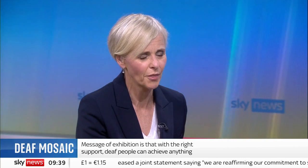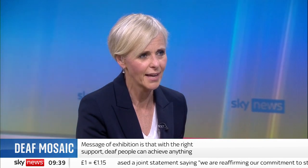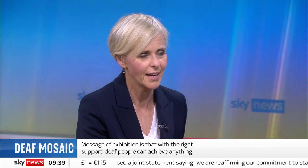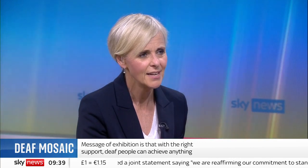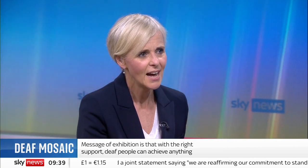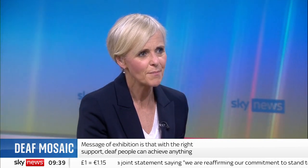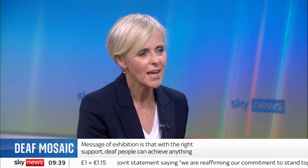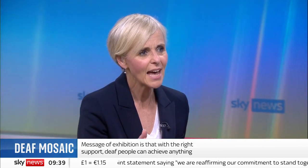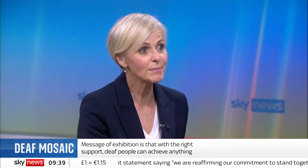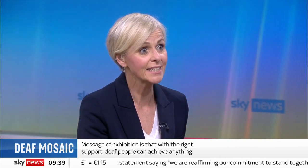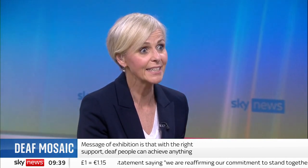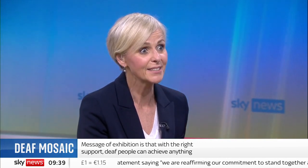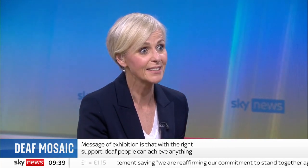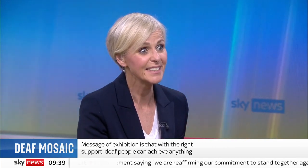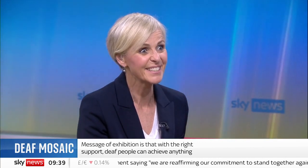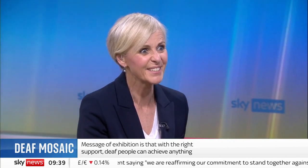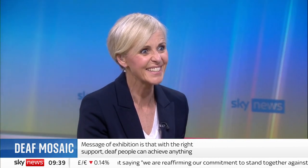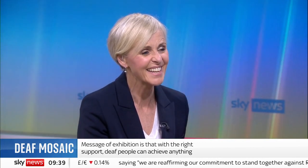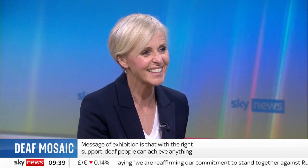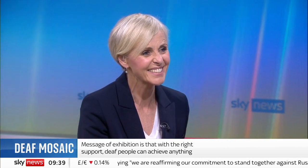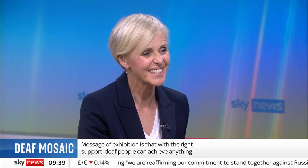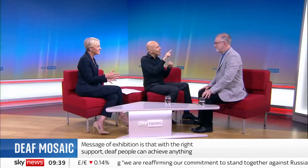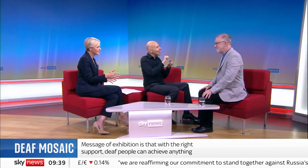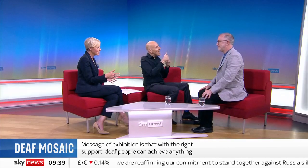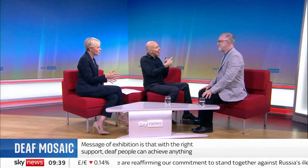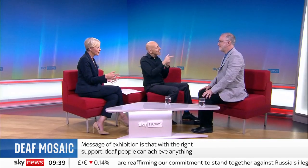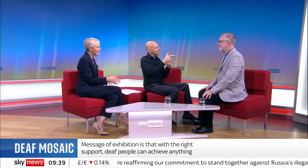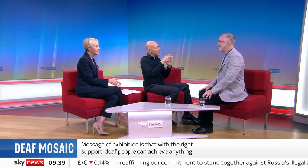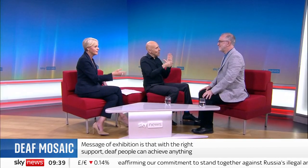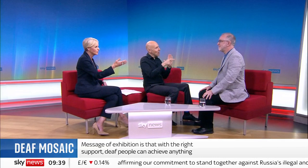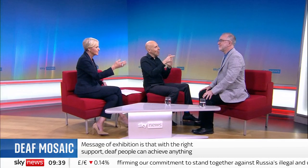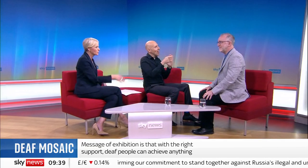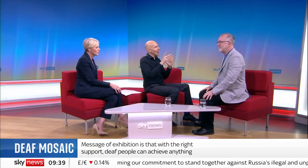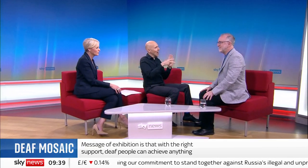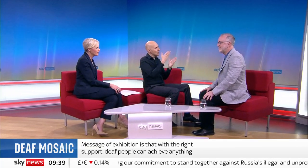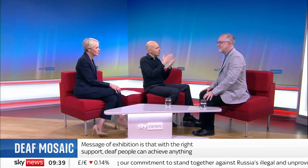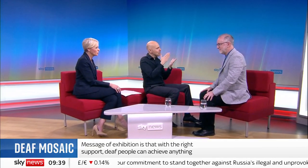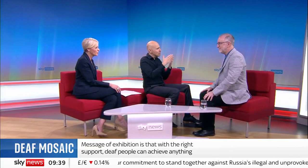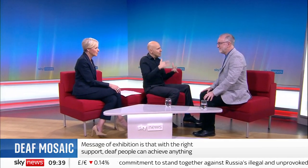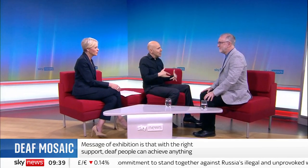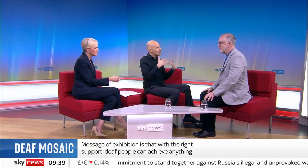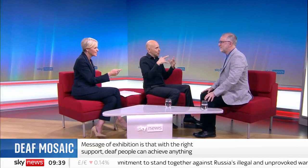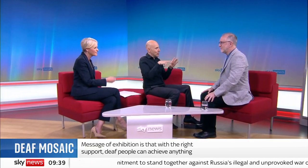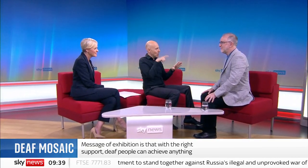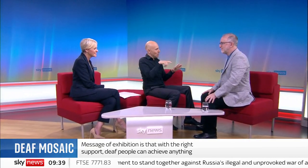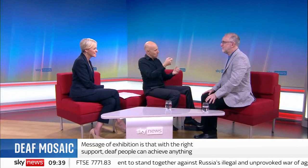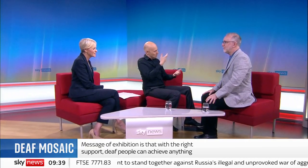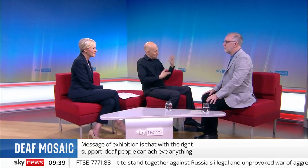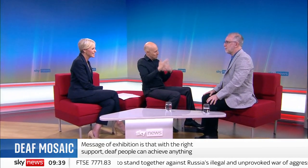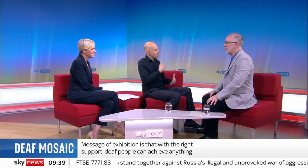there. MC Geezer is our next example. Again, a real inspiration for young people, I'm sure. Tell us a little bit about him.